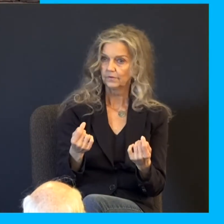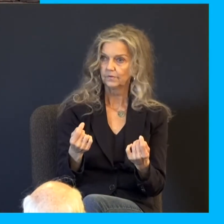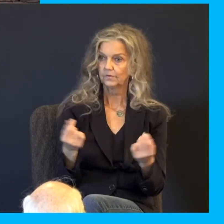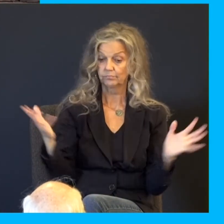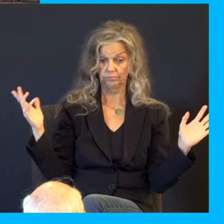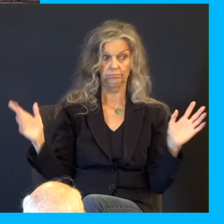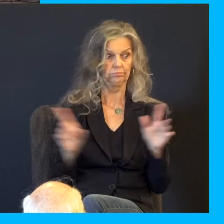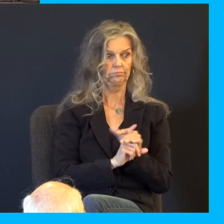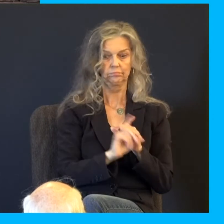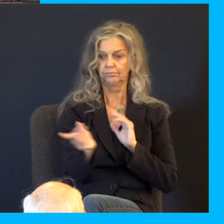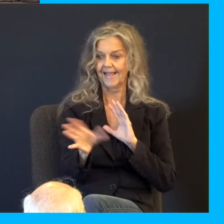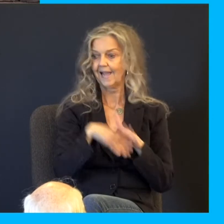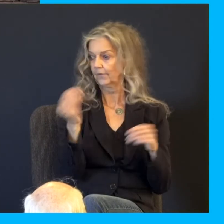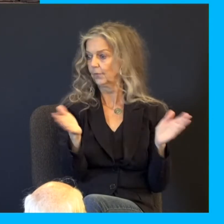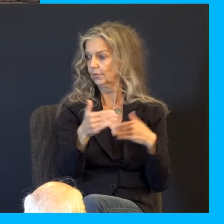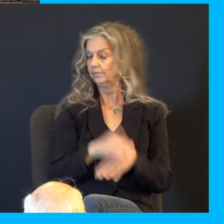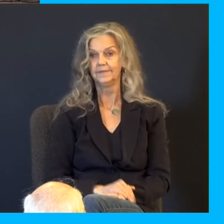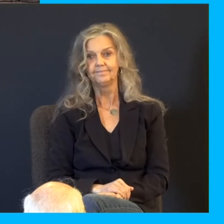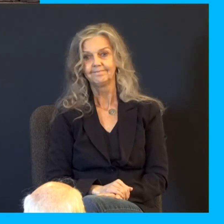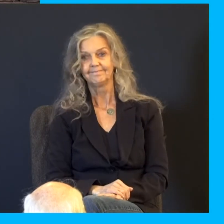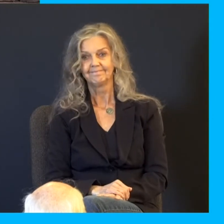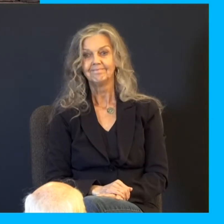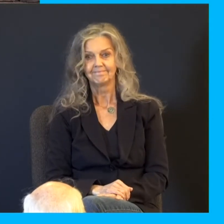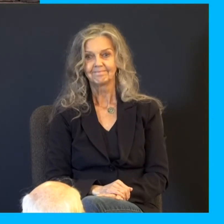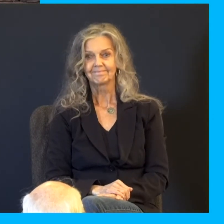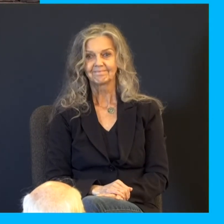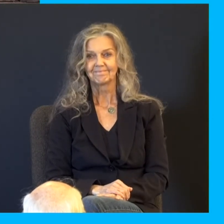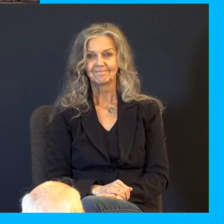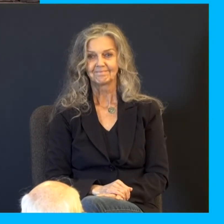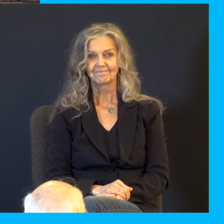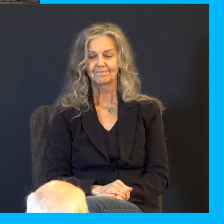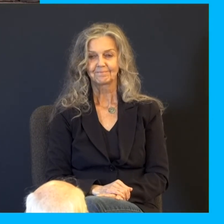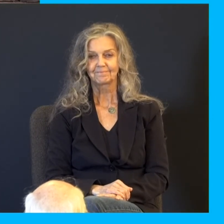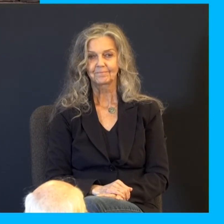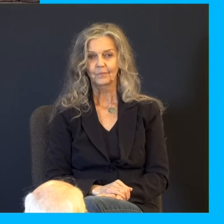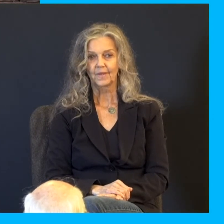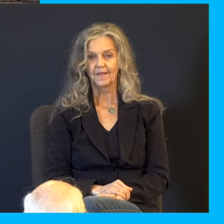leave, right? Like we're out. We're so out of here. You don't have to say that twice. See ya. Boom, door shuts.